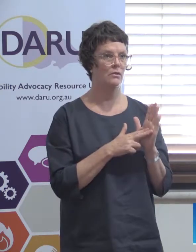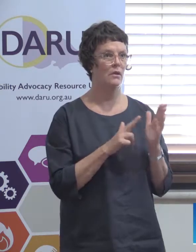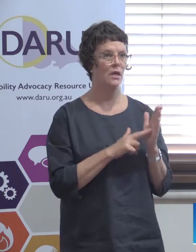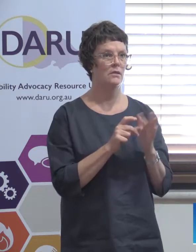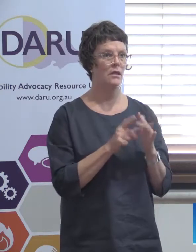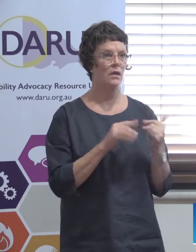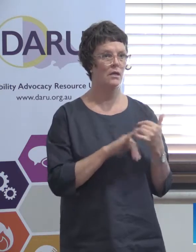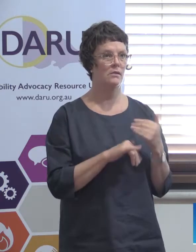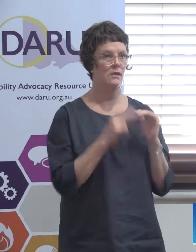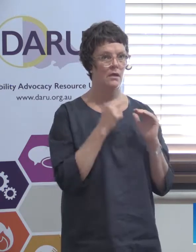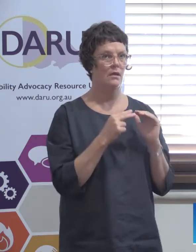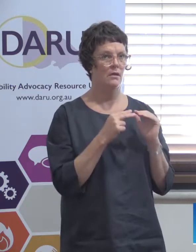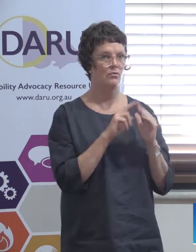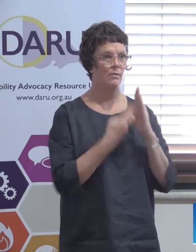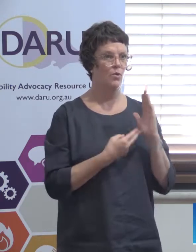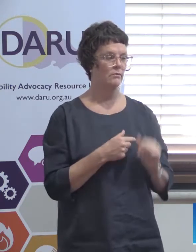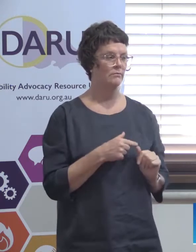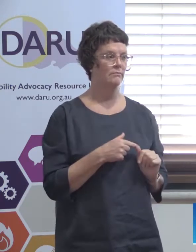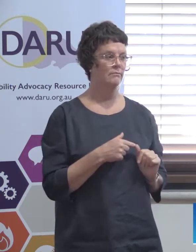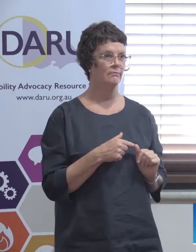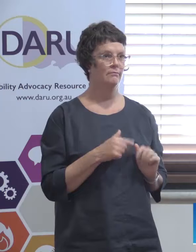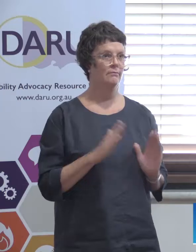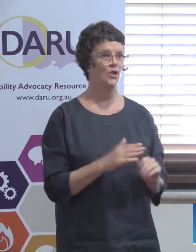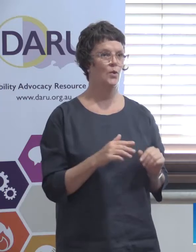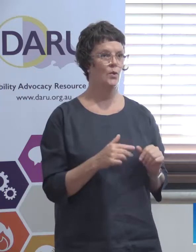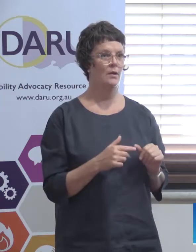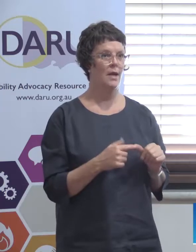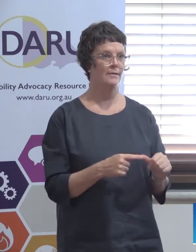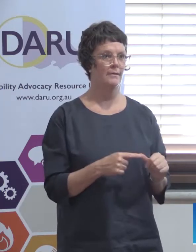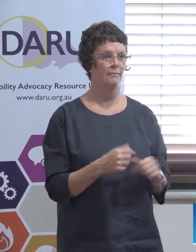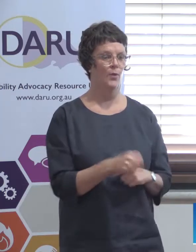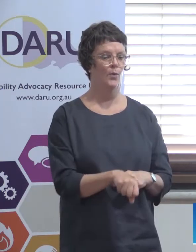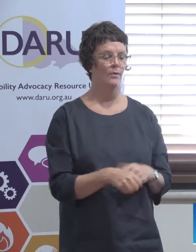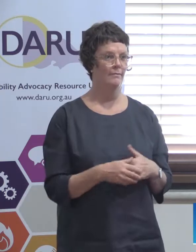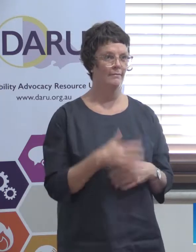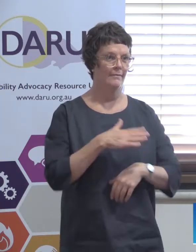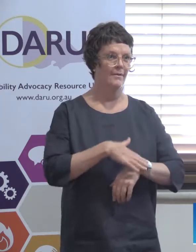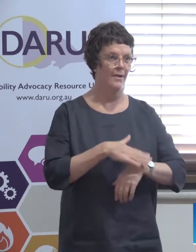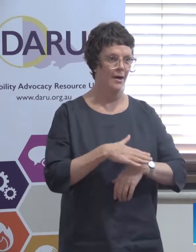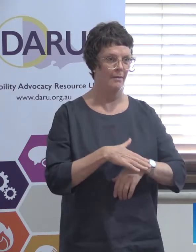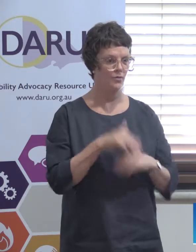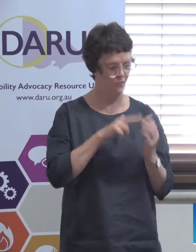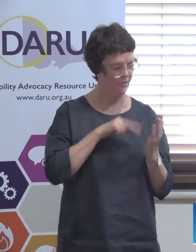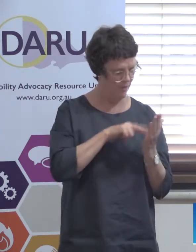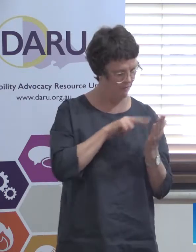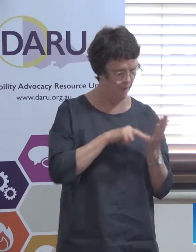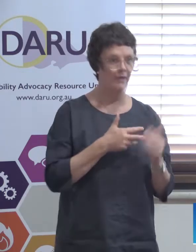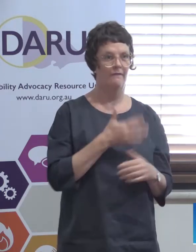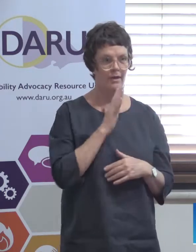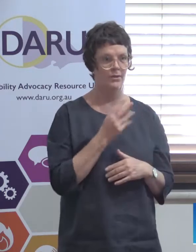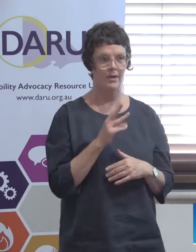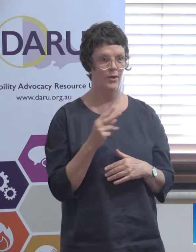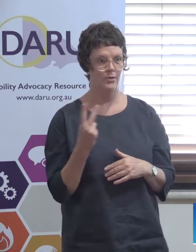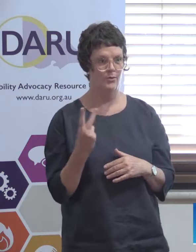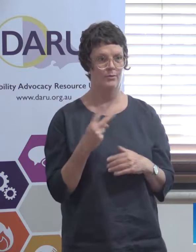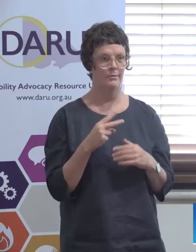no is the short answer because I haven't had time to read the 372 pages or 532 or whatever it is I haven't read